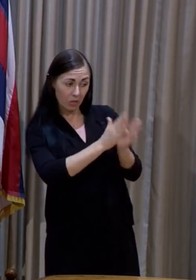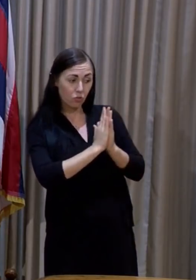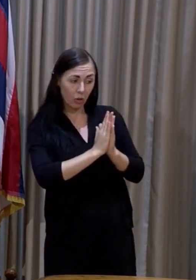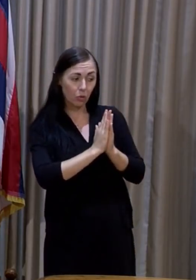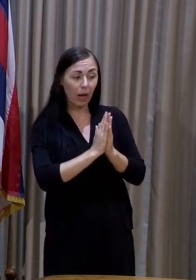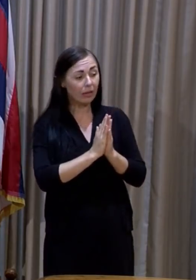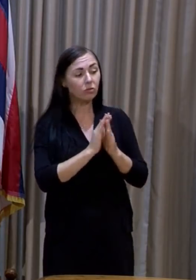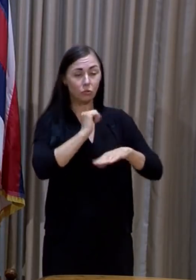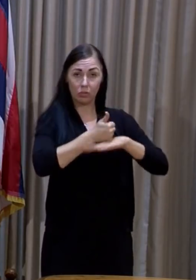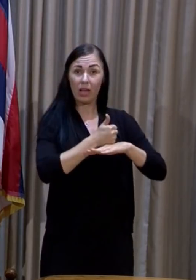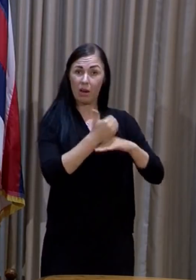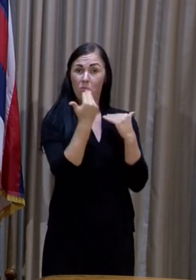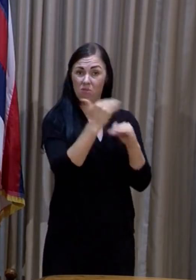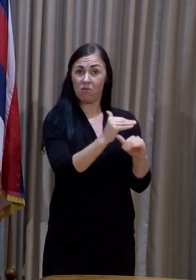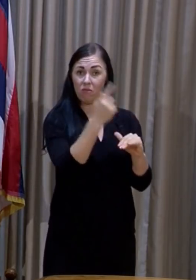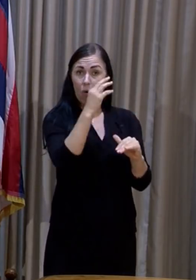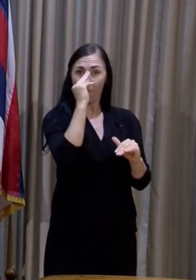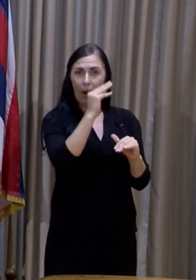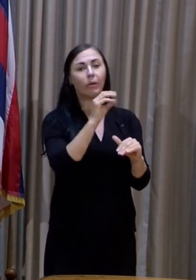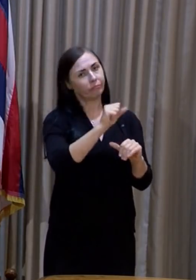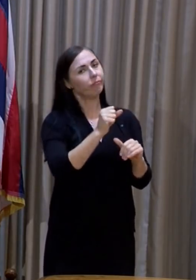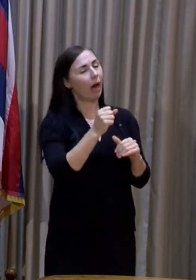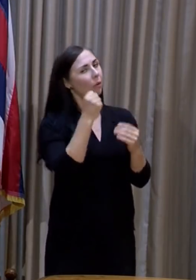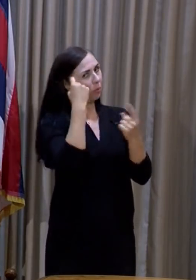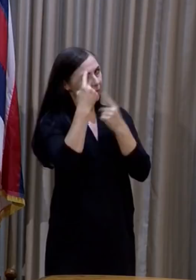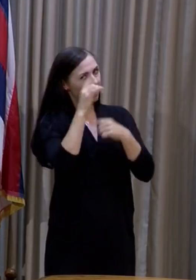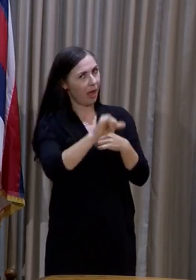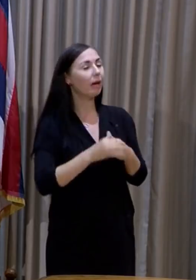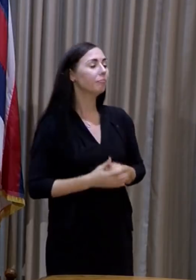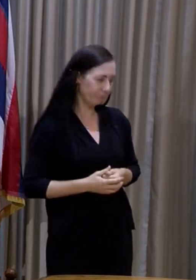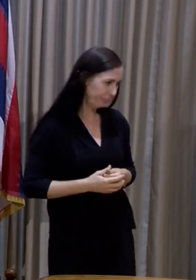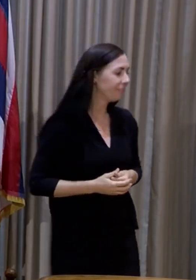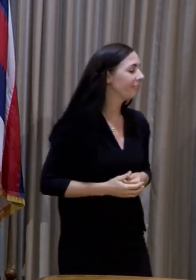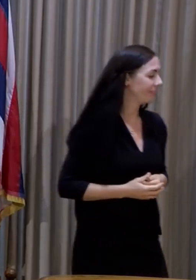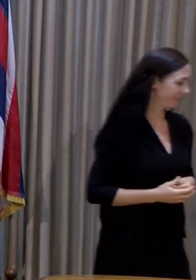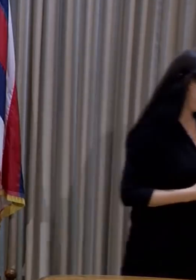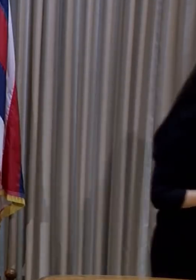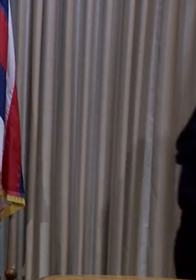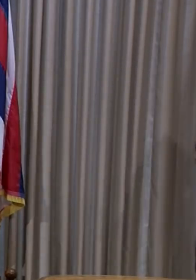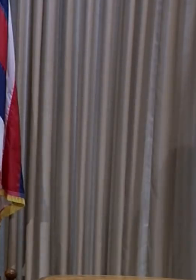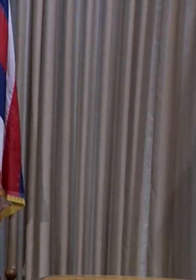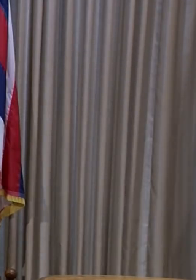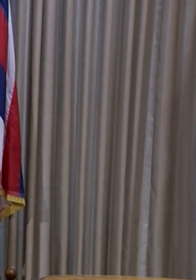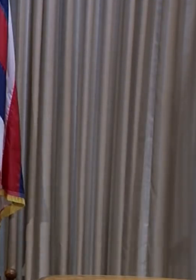restrictions on Maui. All right, moving on to Daryl Huff, Hawaii News Now. Daryl.